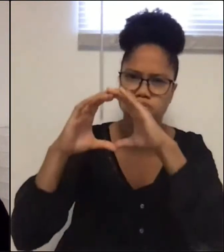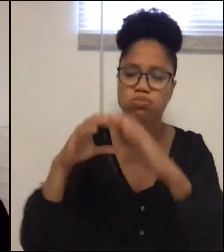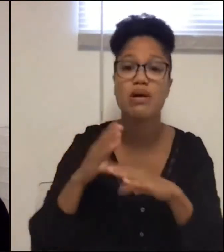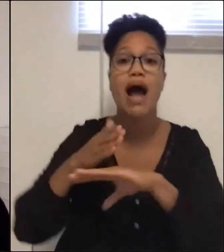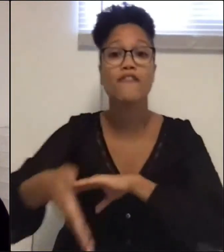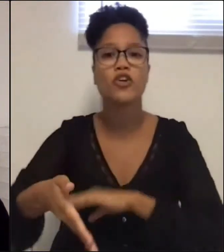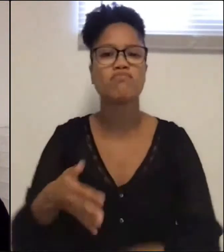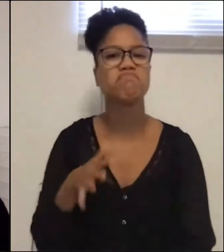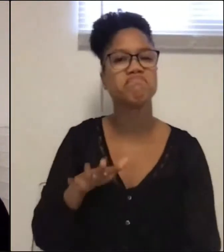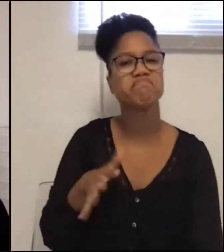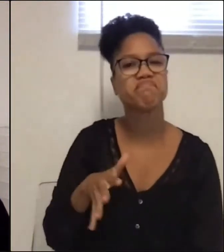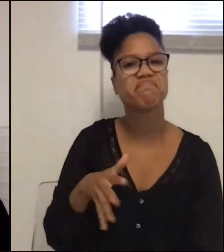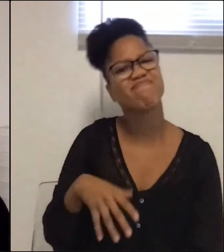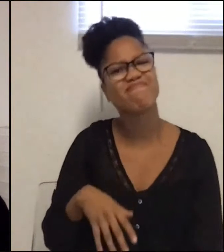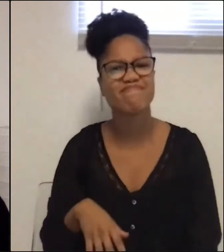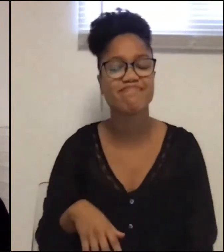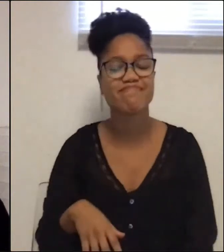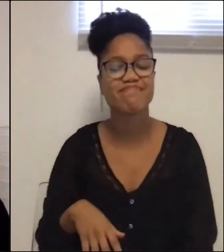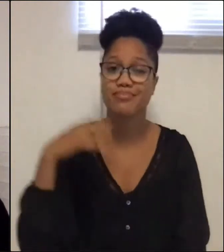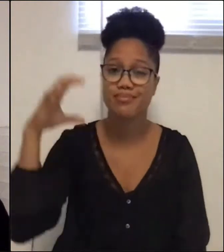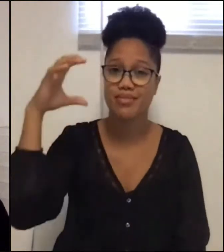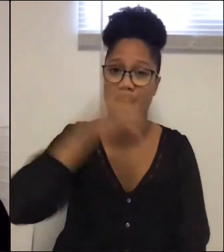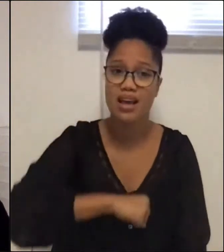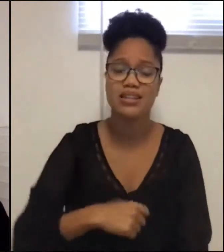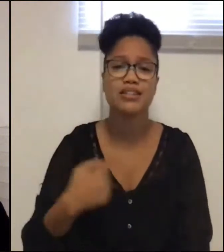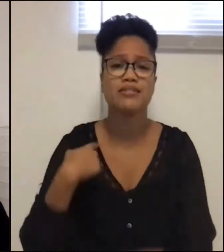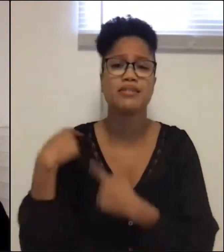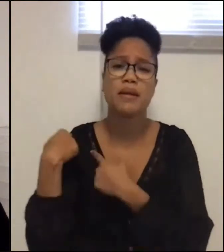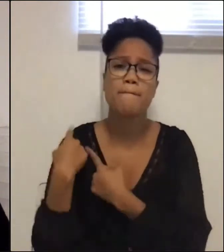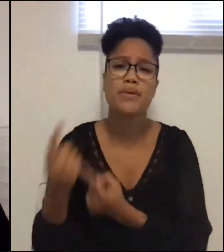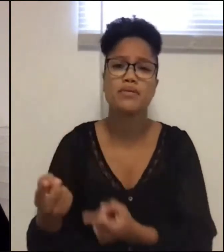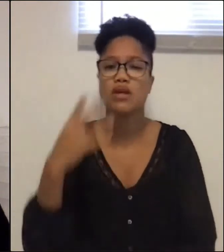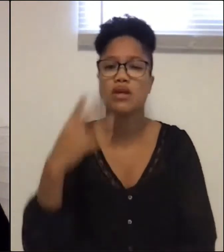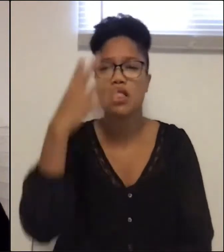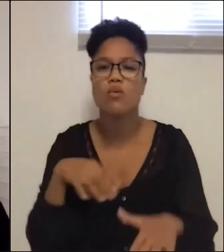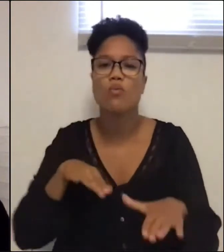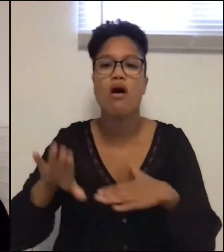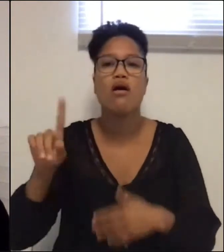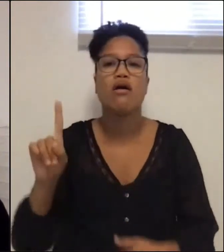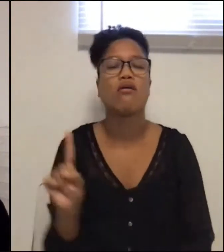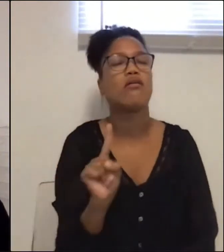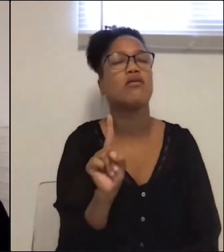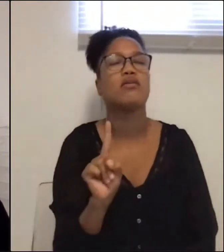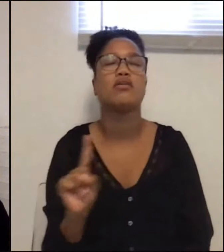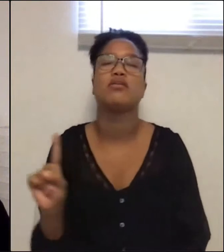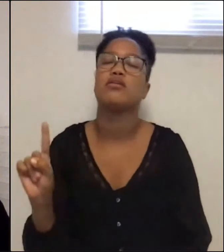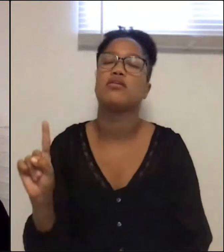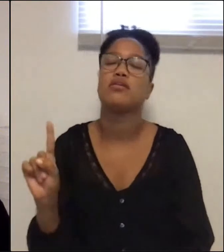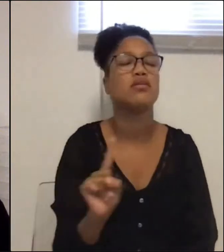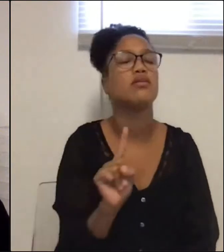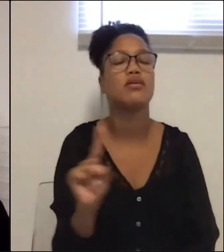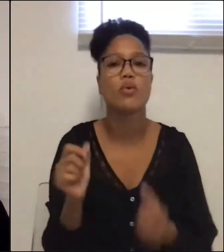Turns out I'd been sonambulating most of my adult life with nary a hint